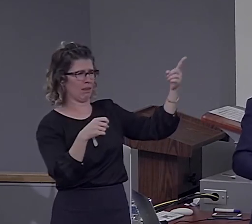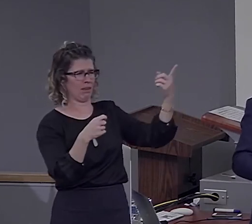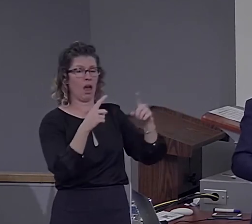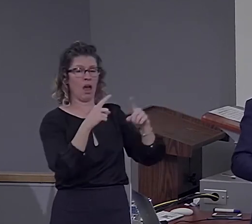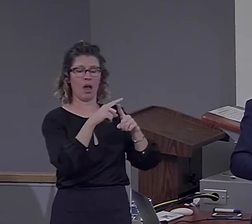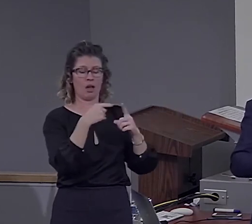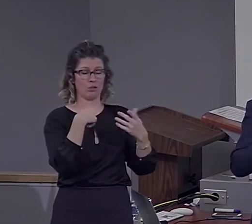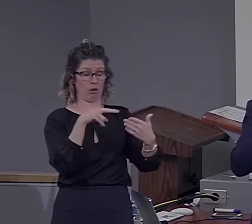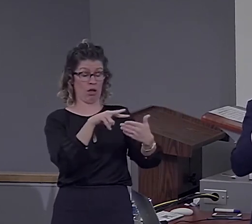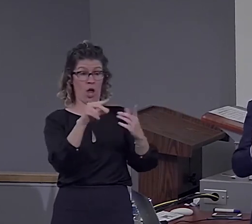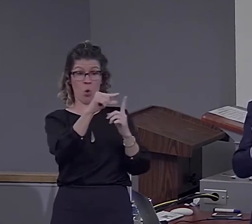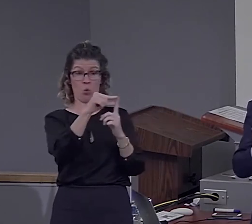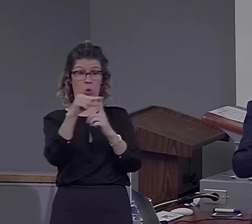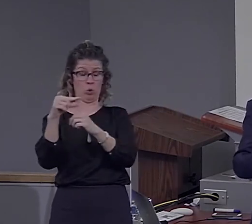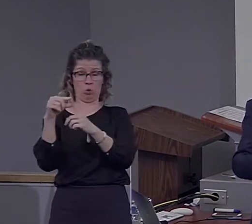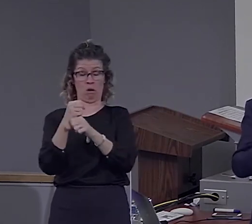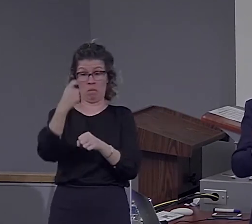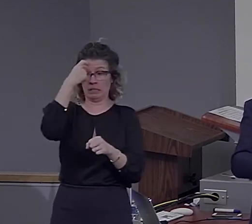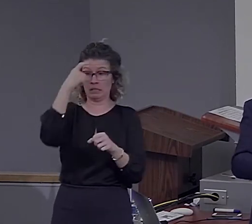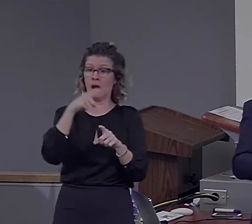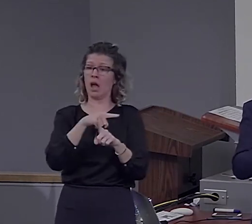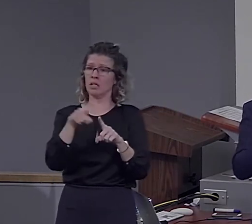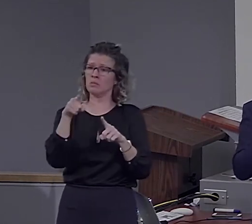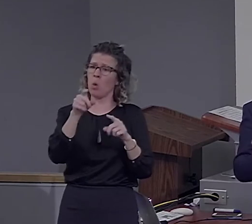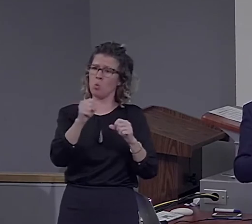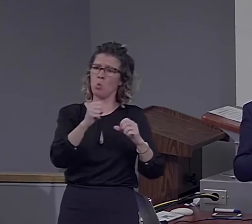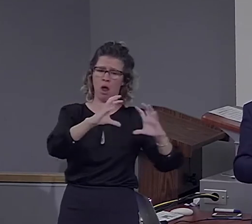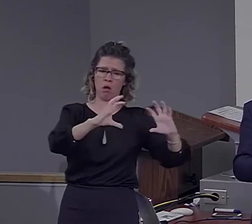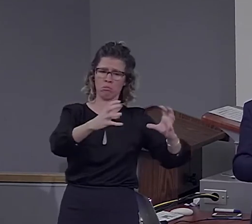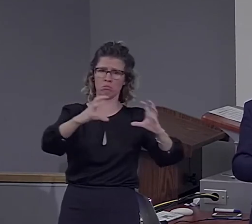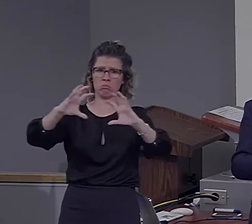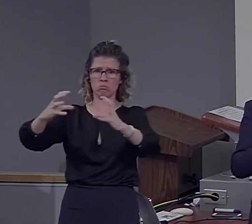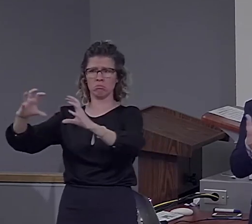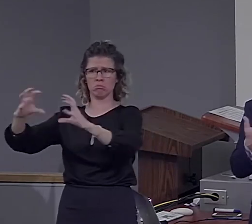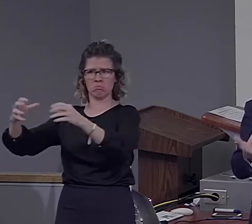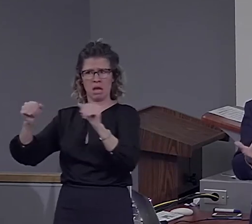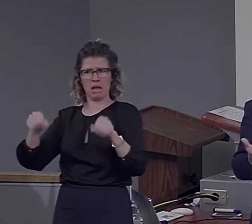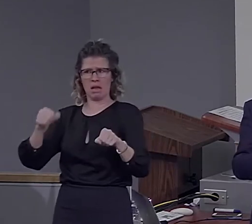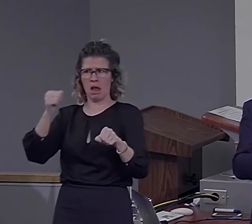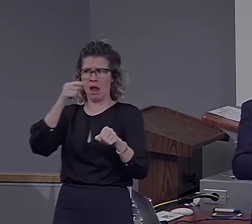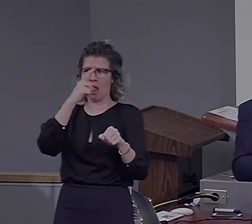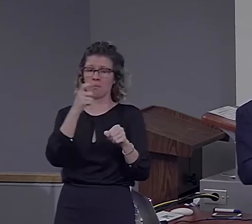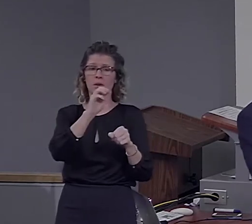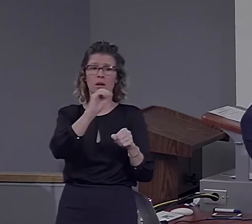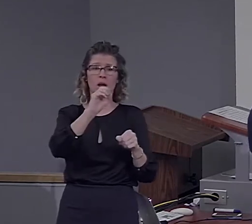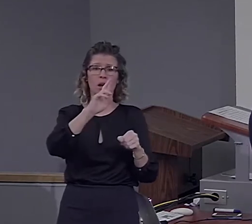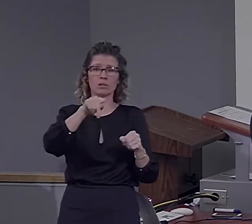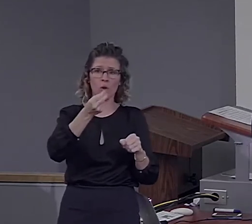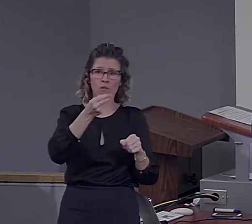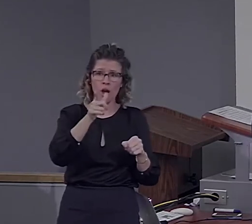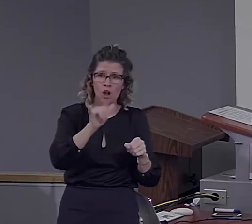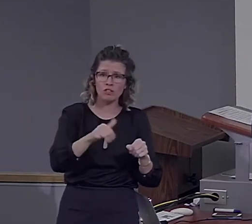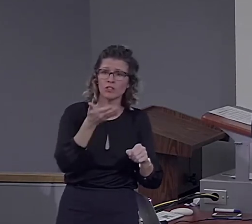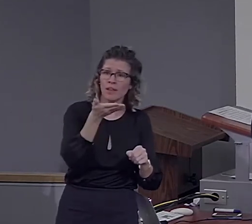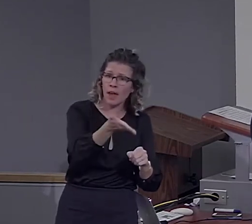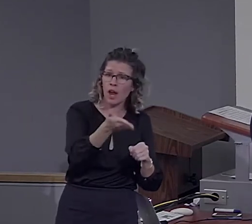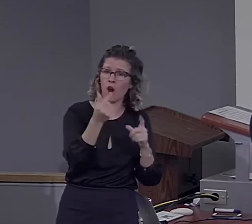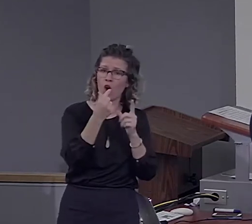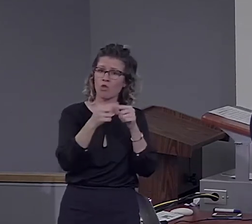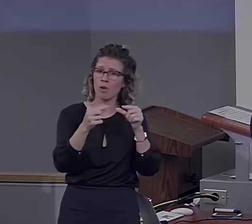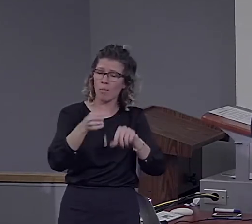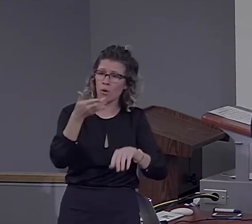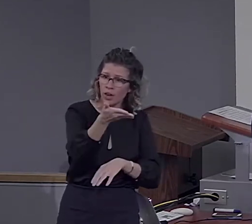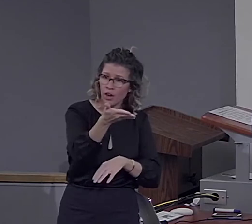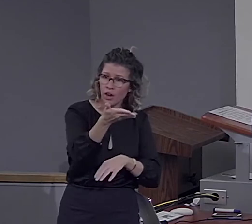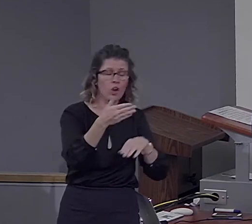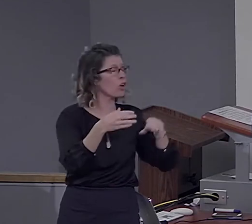syntax. You can parse this sentence, because we kept the grammatical words and the morphology. And we can also have, of course,